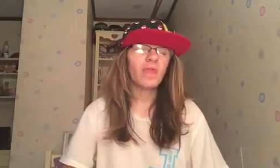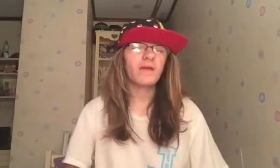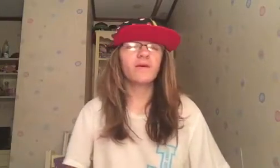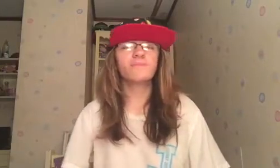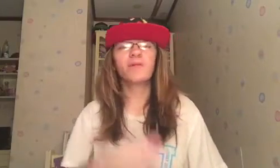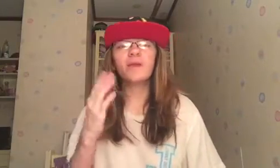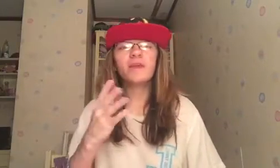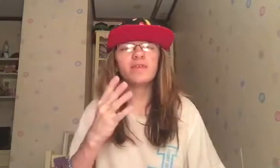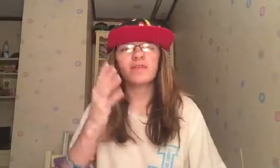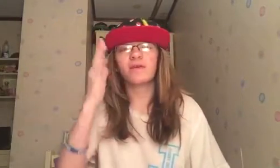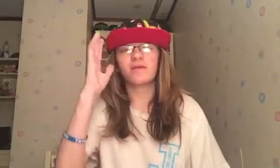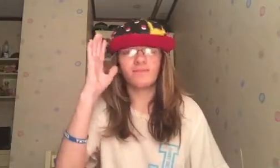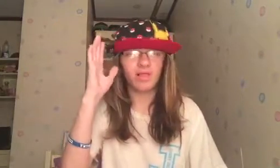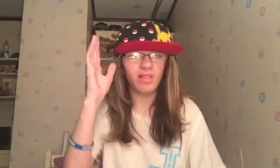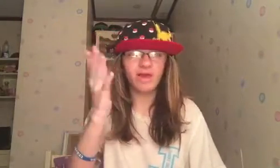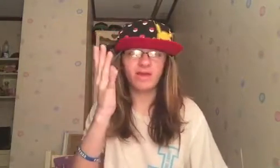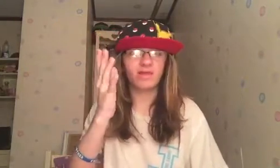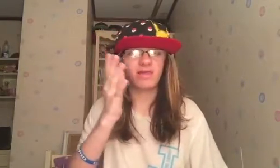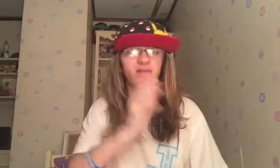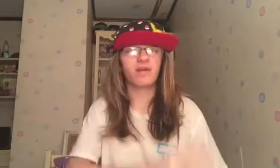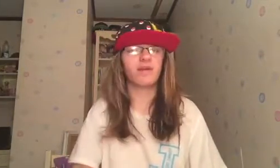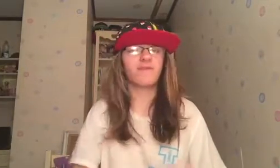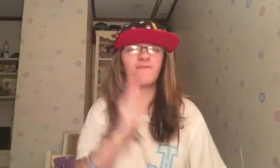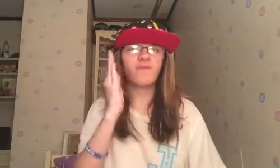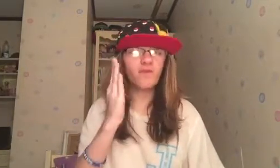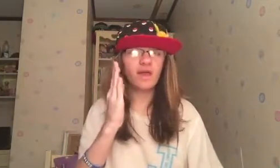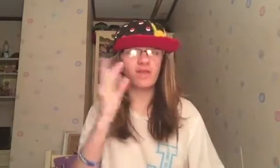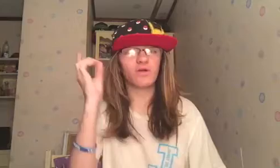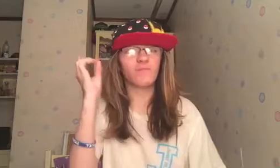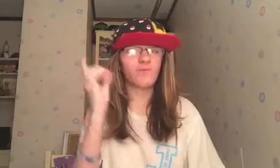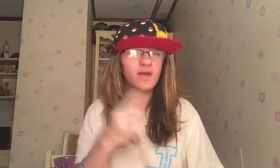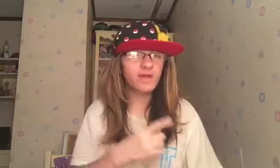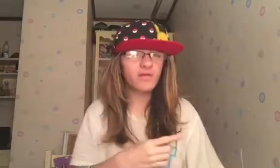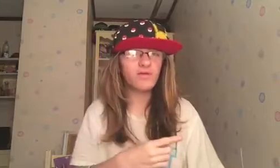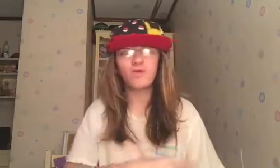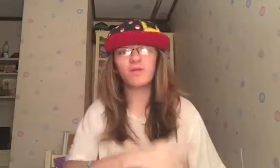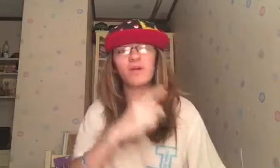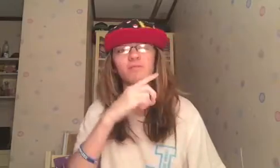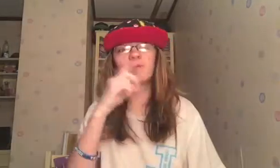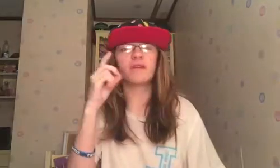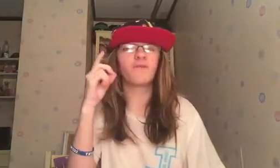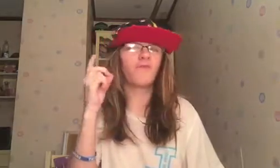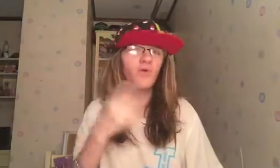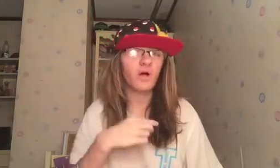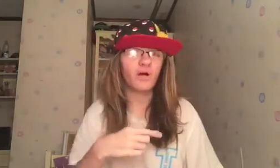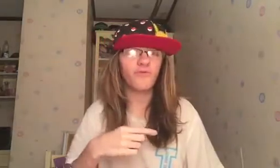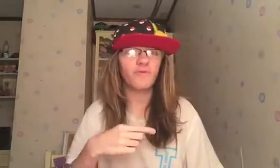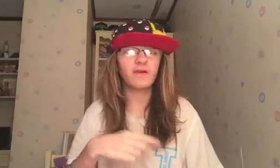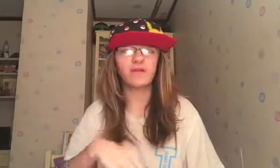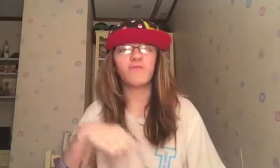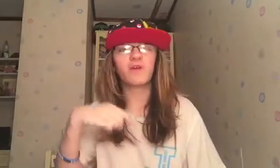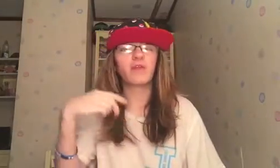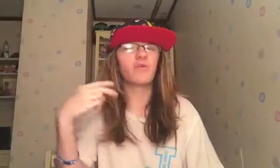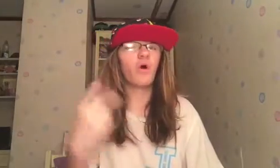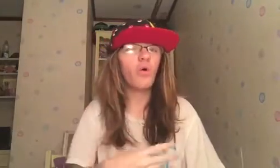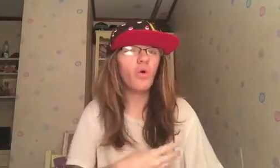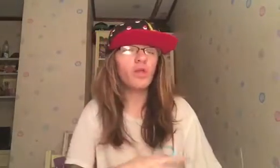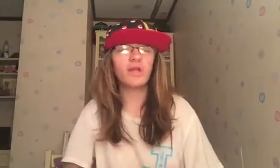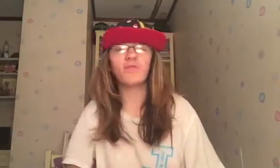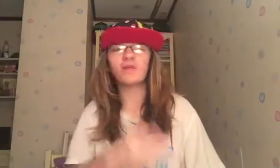So, please, please, if you guys are brand new and you guys want to get a phone call from me. And, if you guys are old and you want